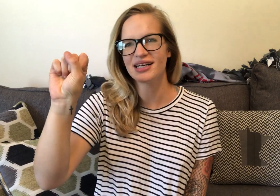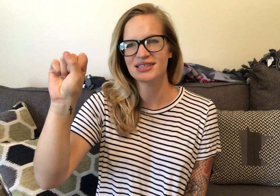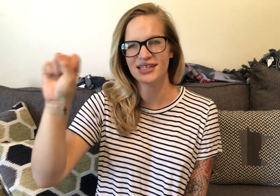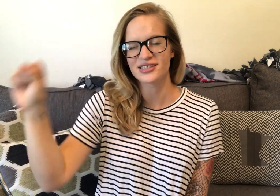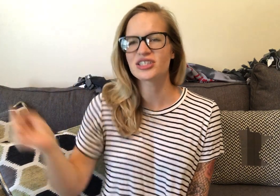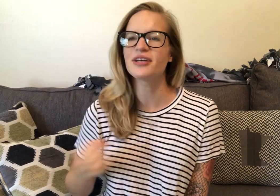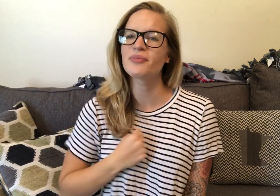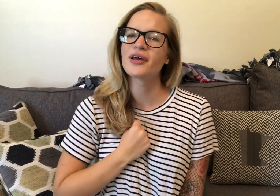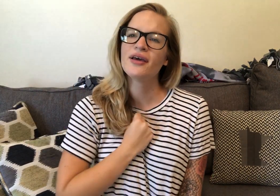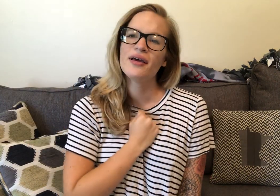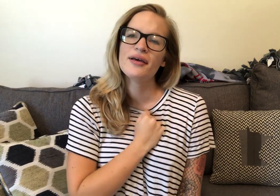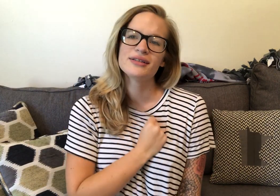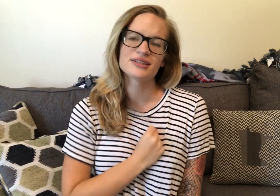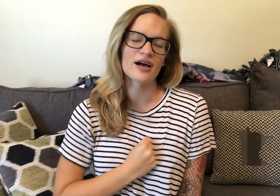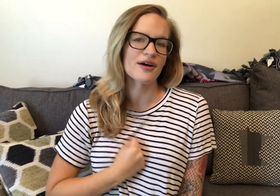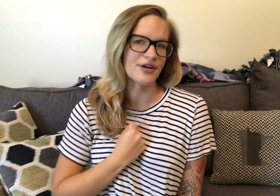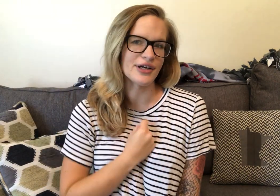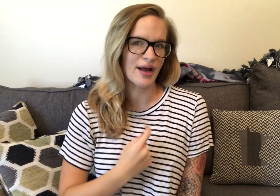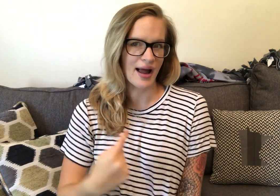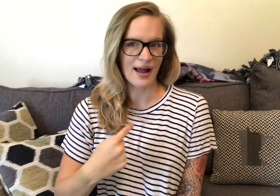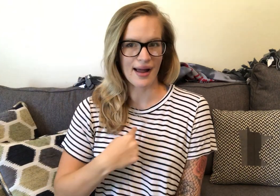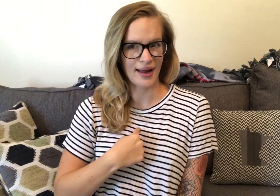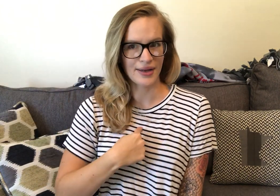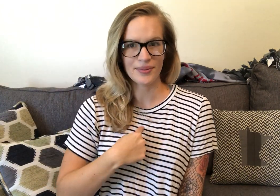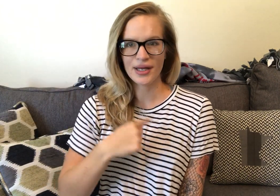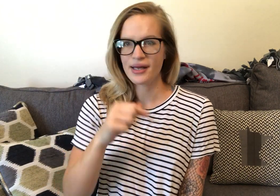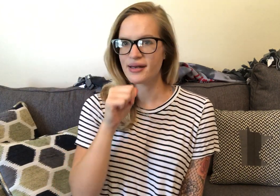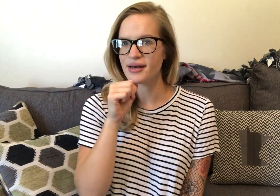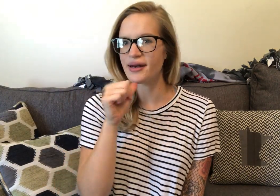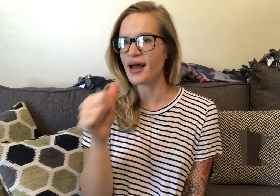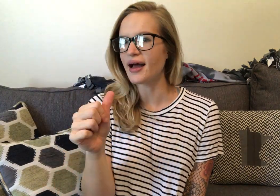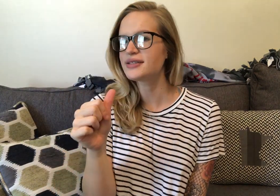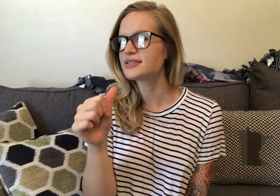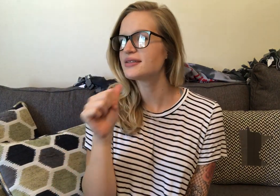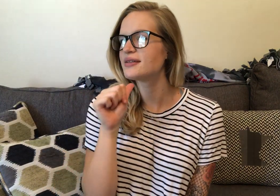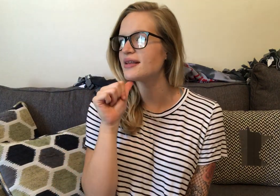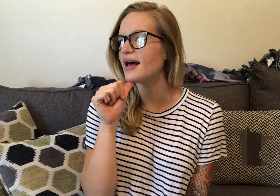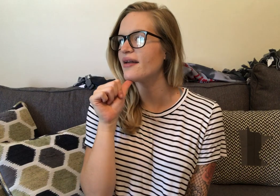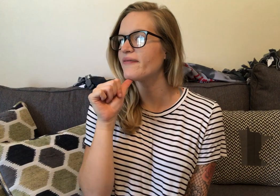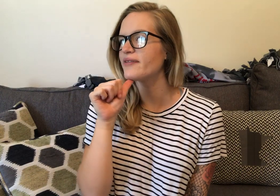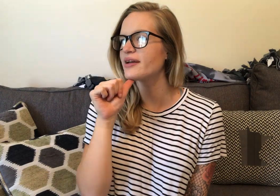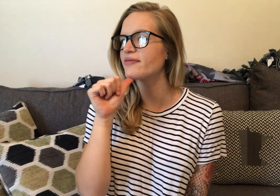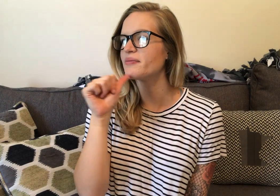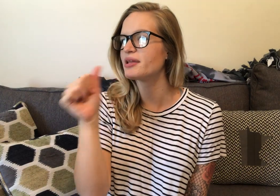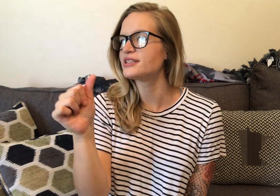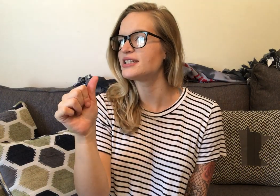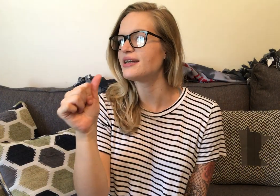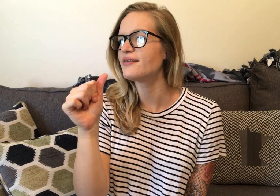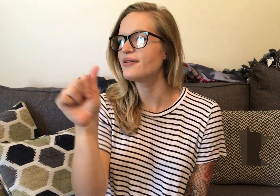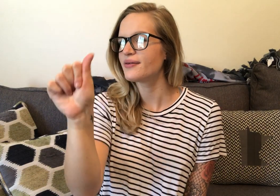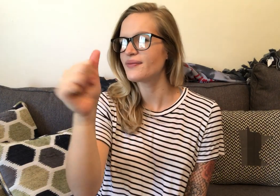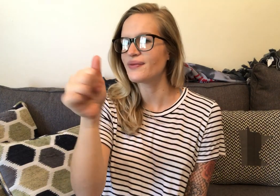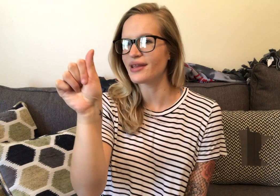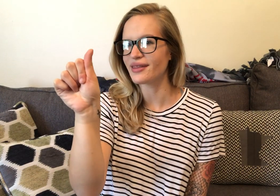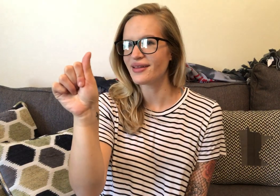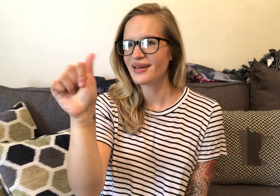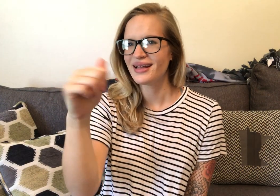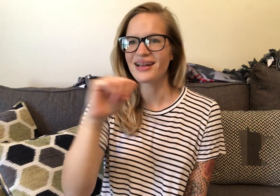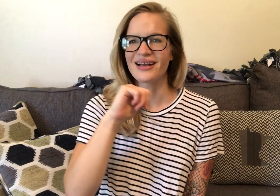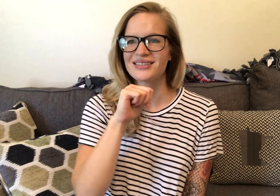S handshape. Sorry. I'm not. That flick from the chin with like a